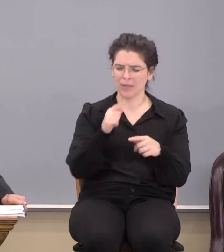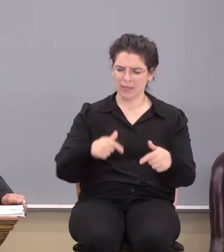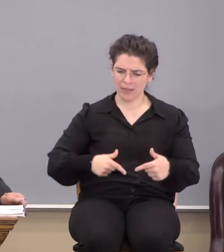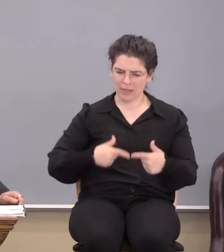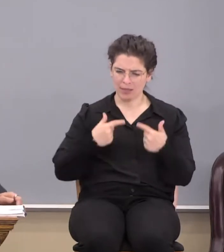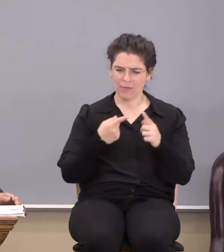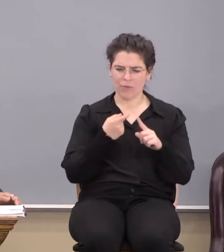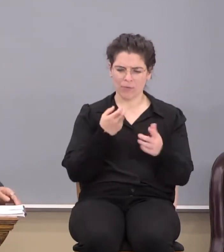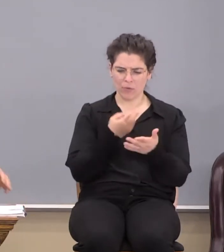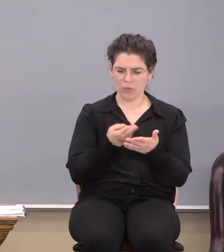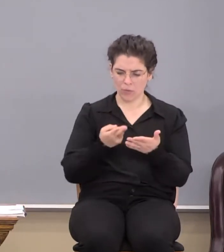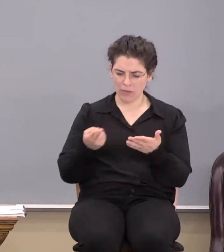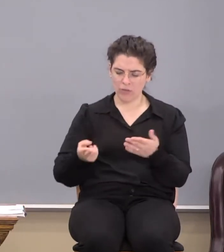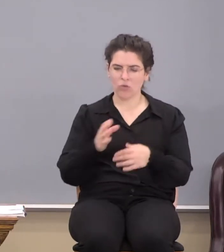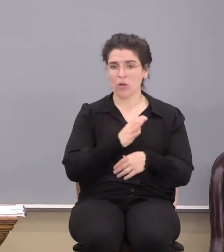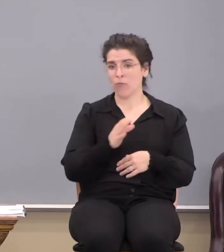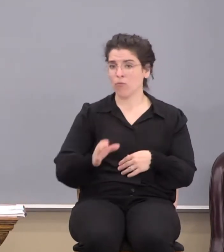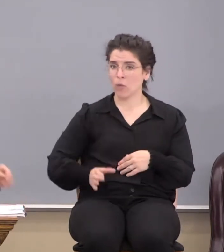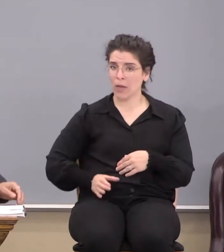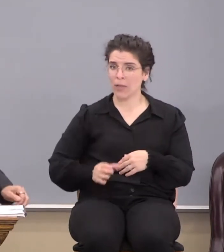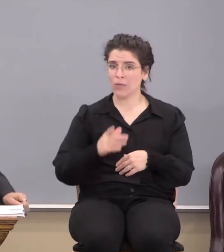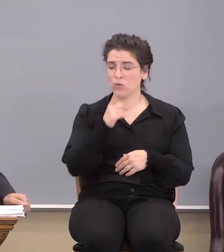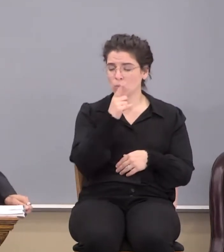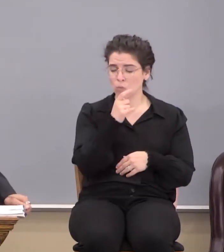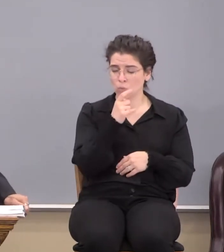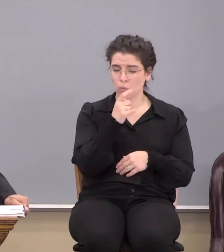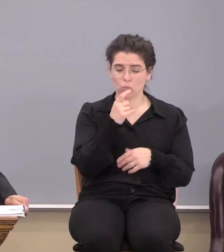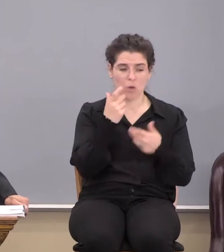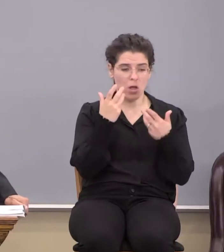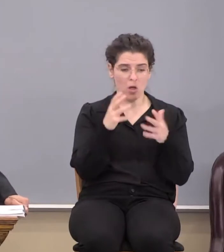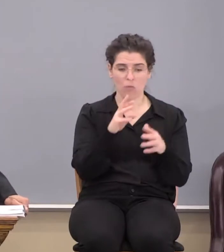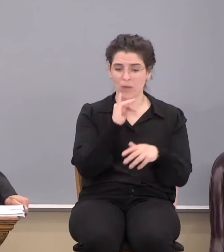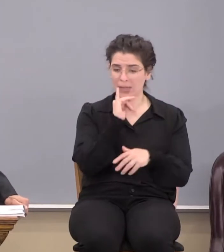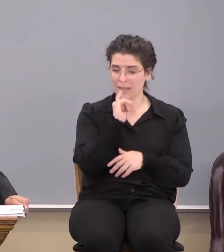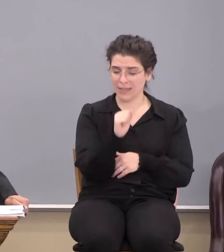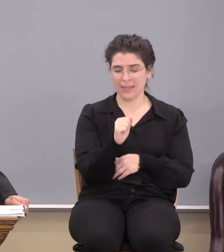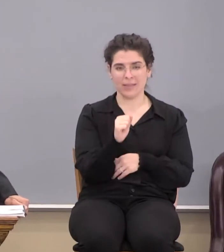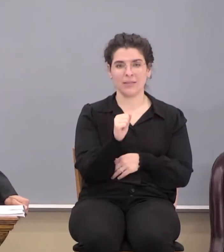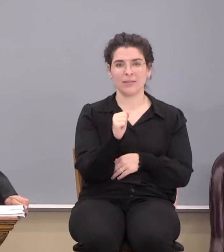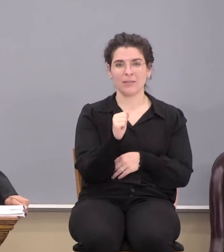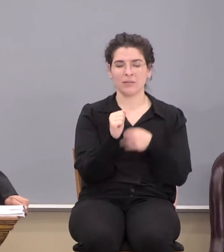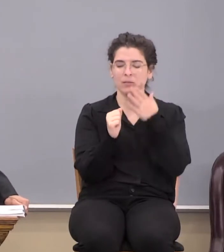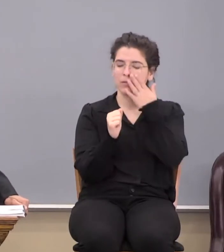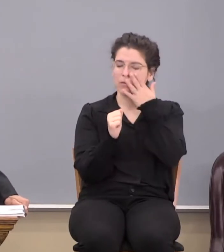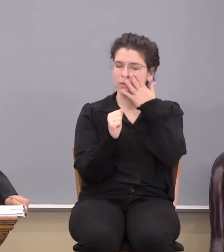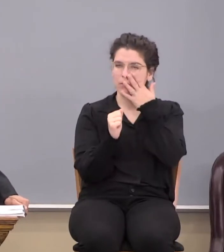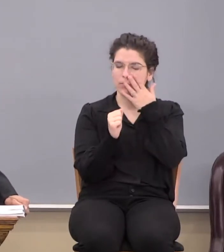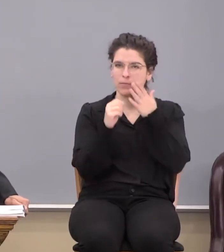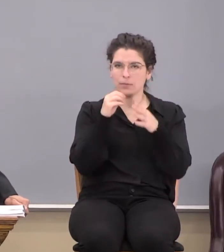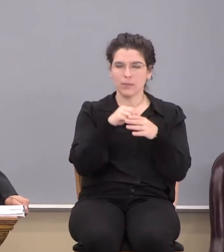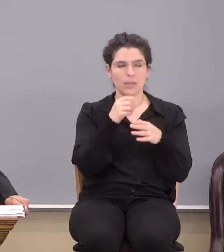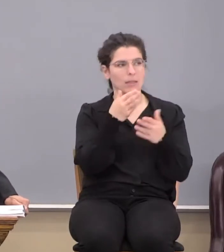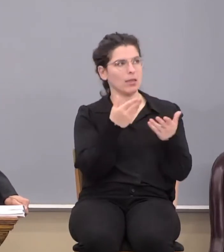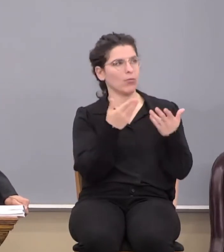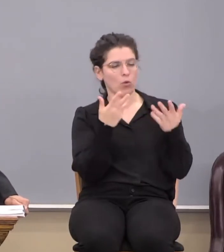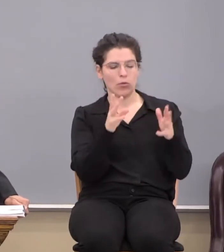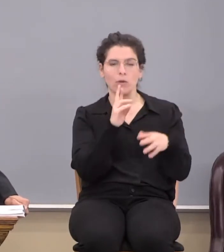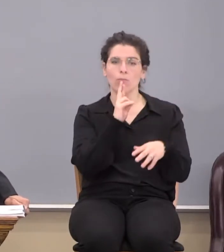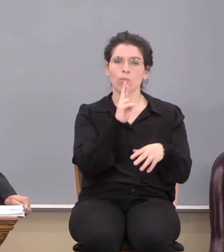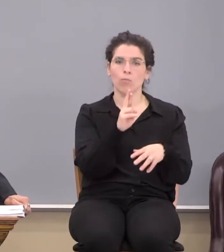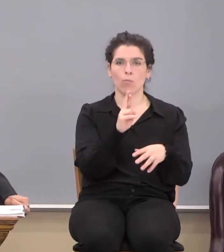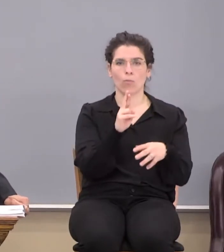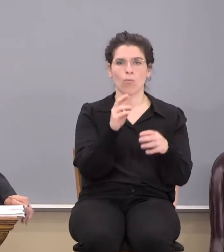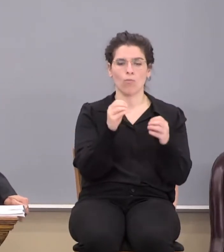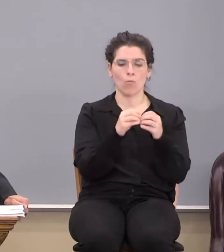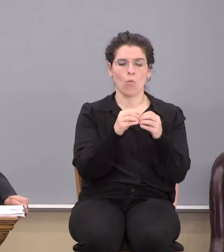out of the resource of Christ who already is. In him we already are more than a conqueror.